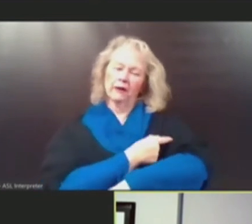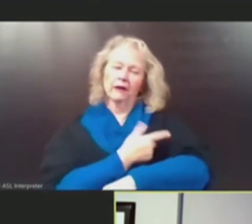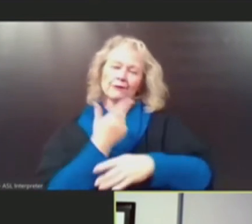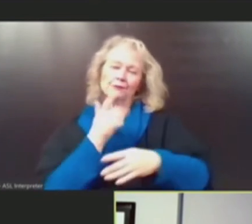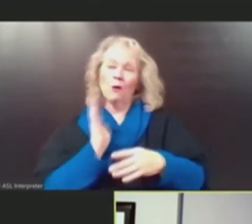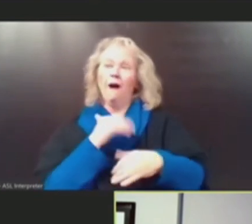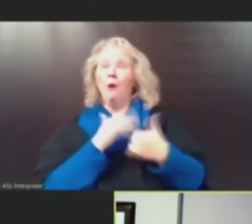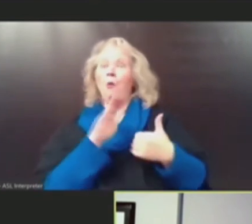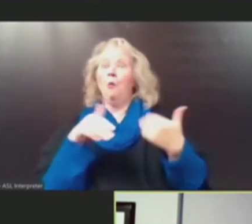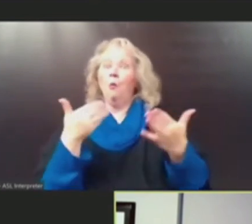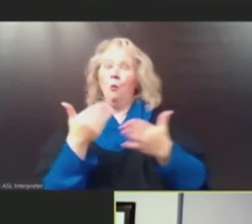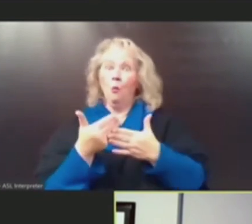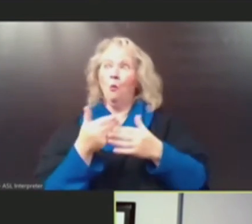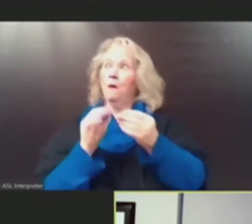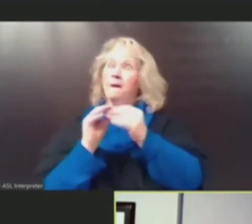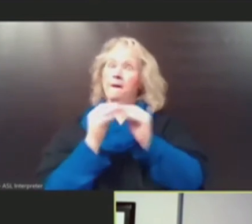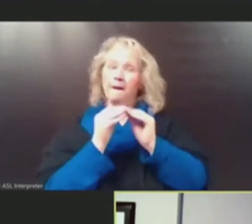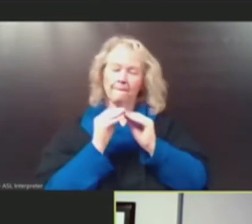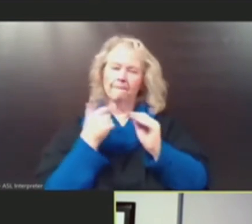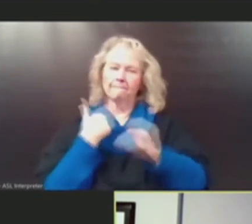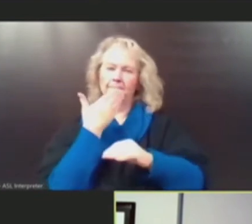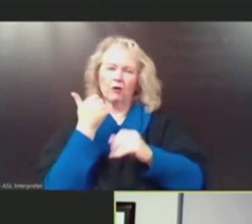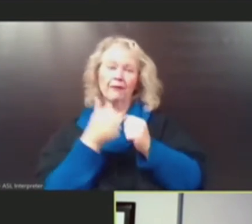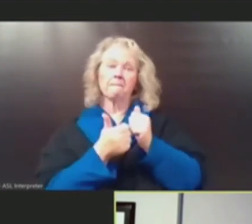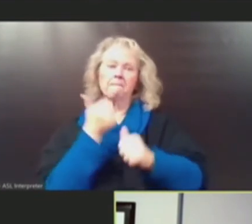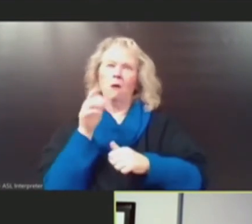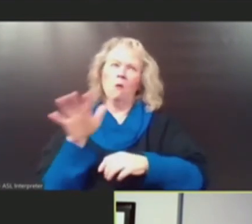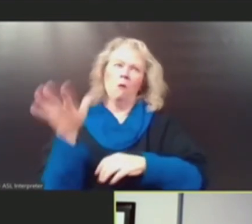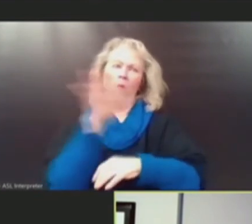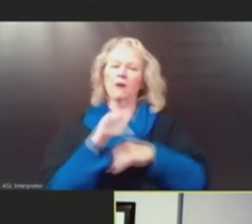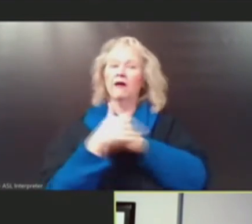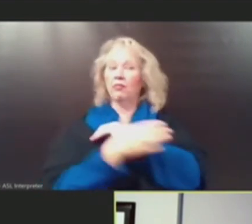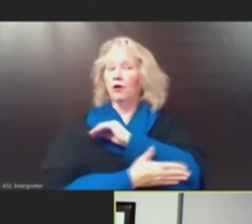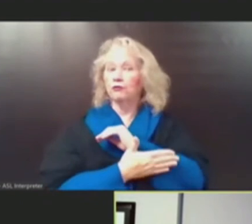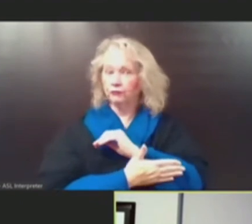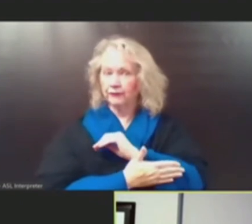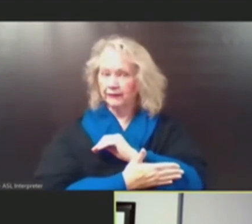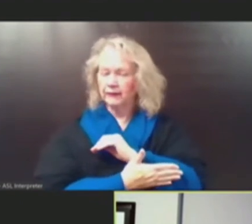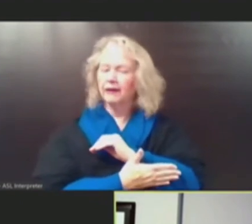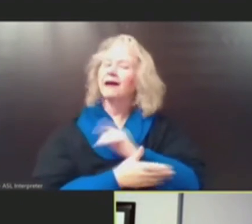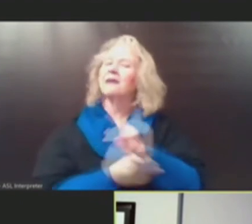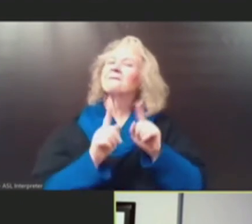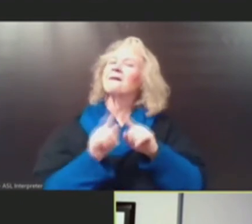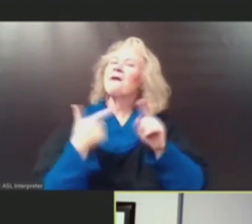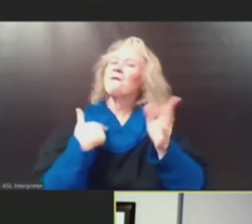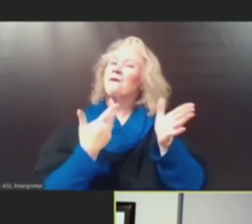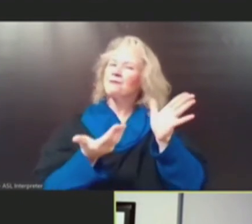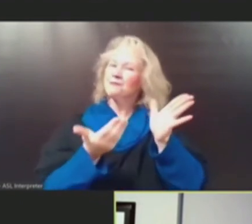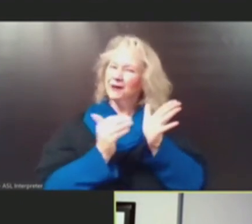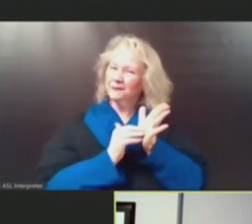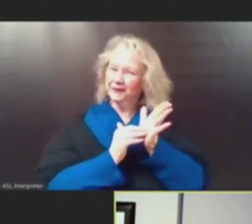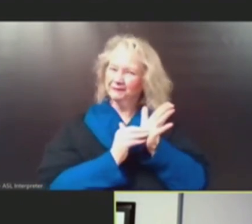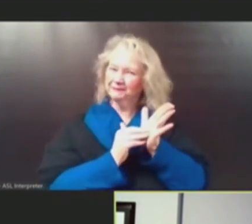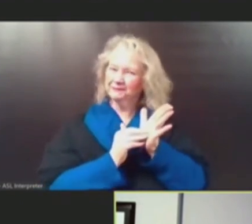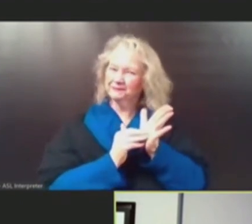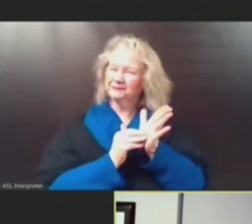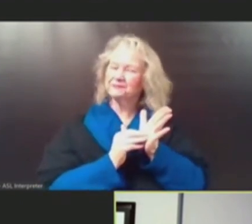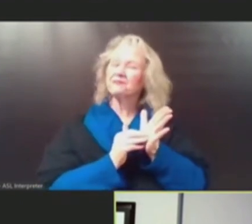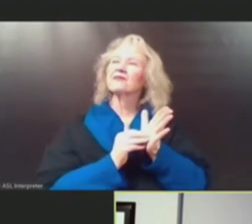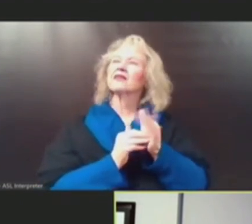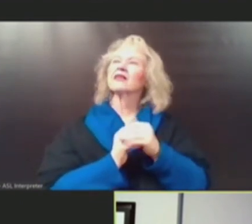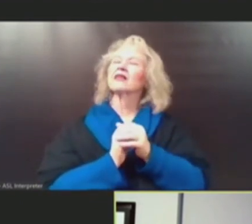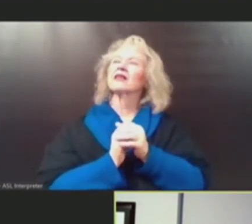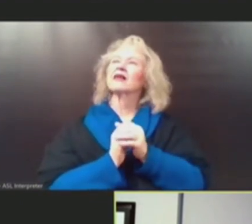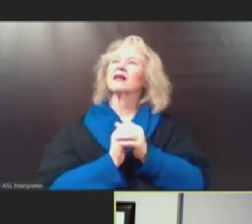better place than many other states in the country. But I do think, I want to reiterate to people that we're at a point